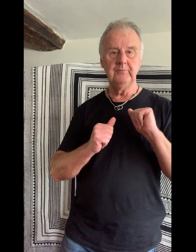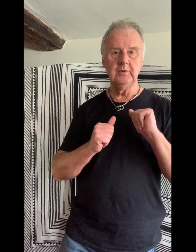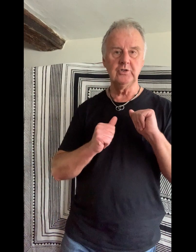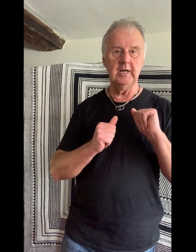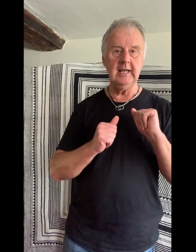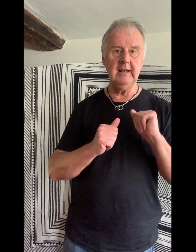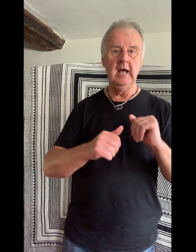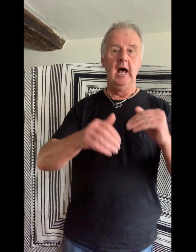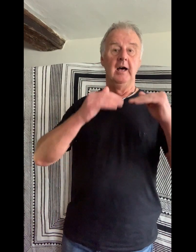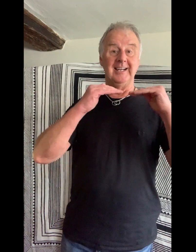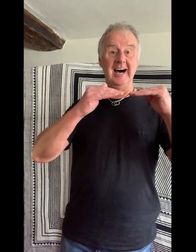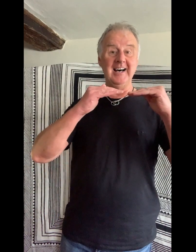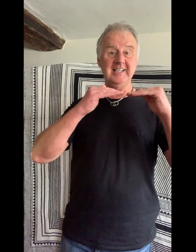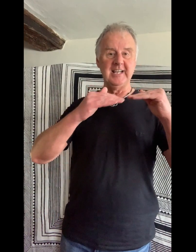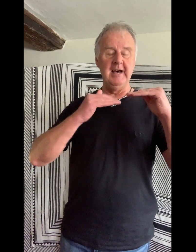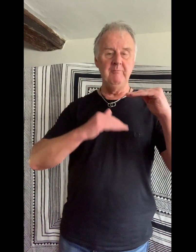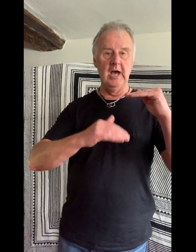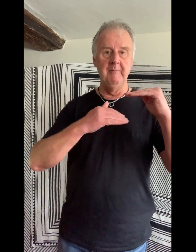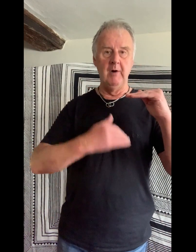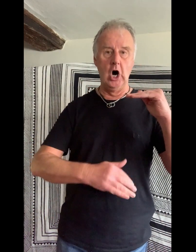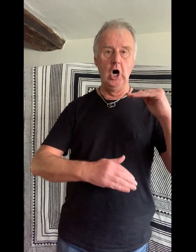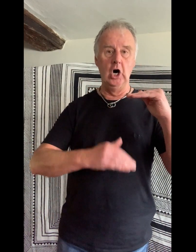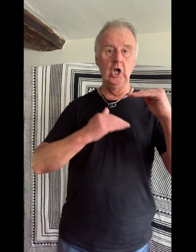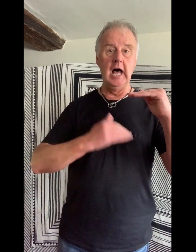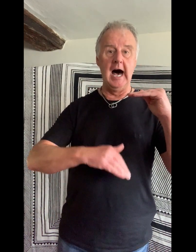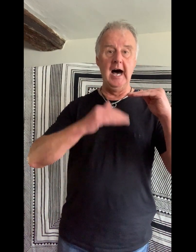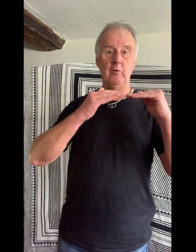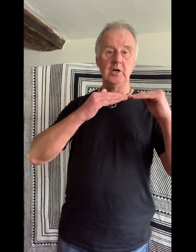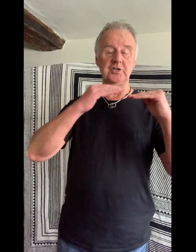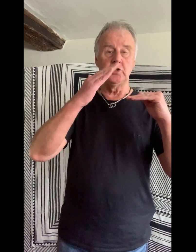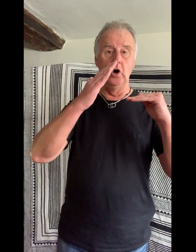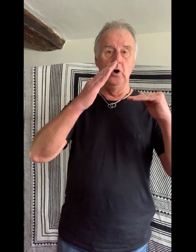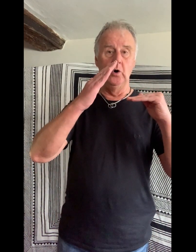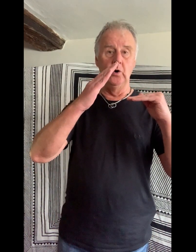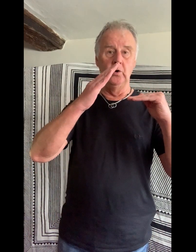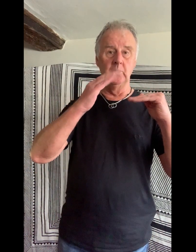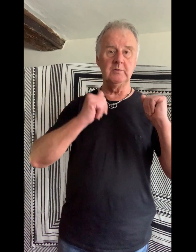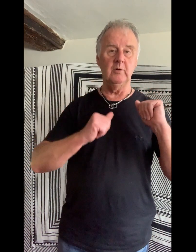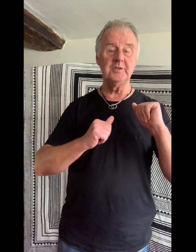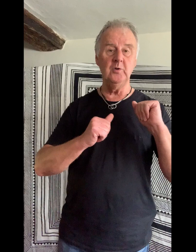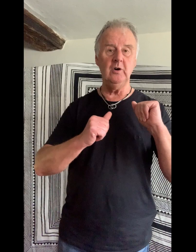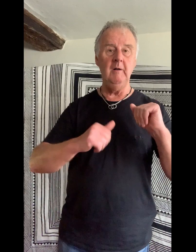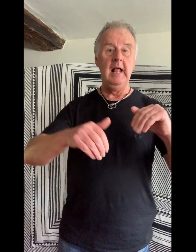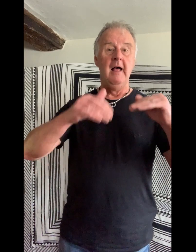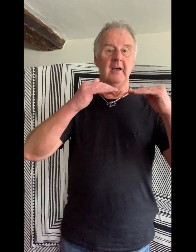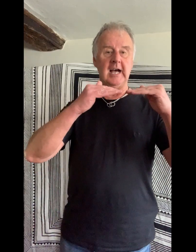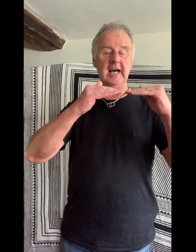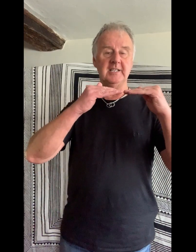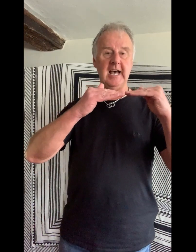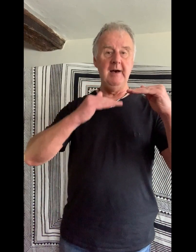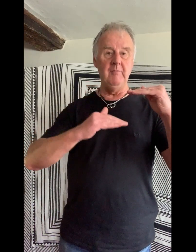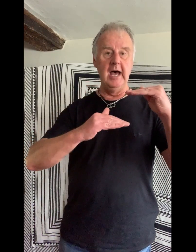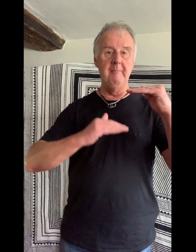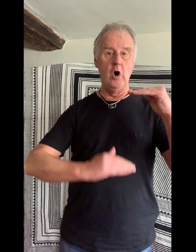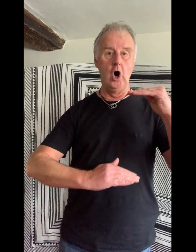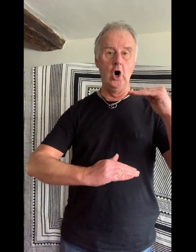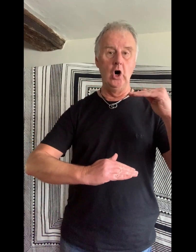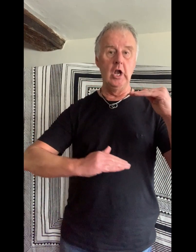Try that. God damn them all, I was told. Once more. God damn them all,